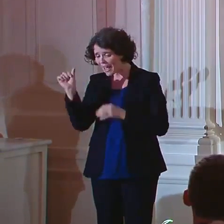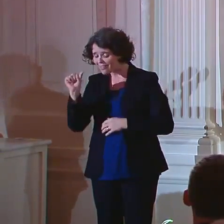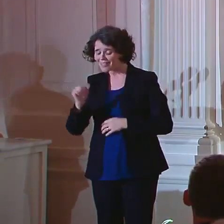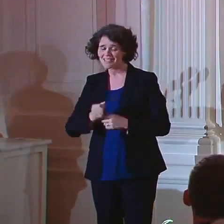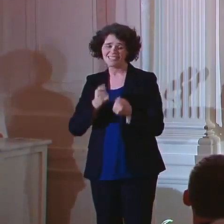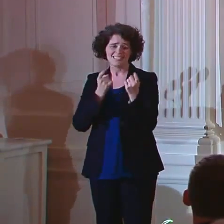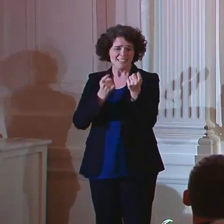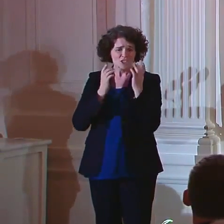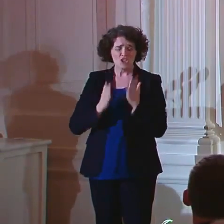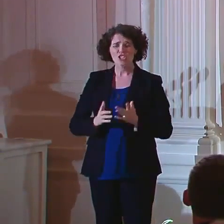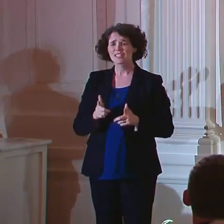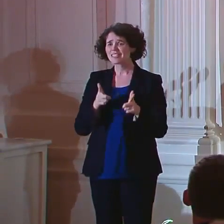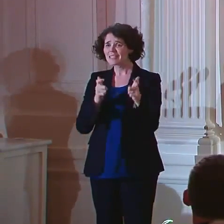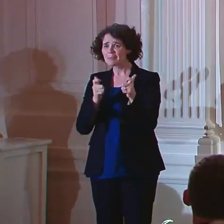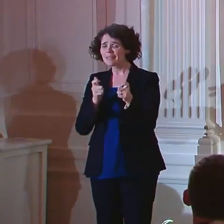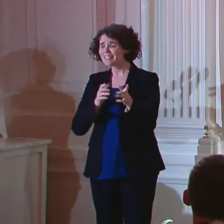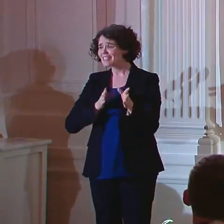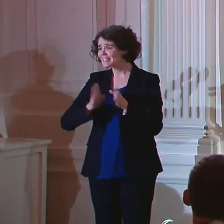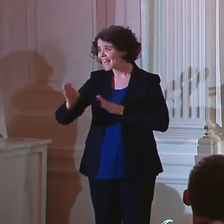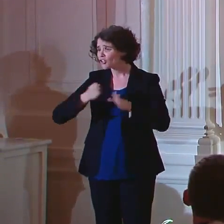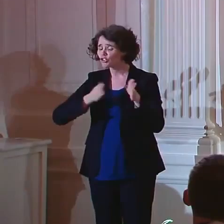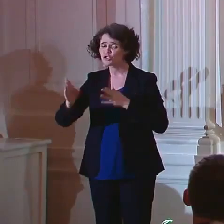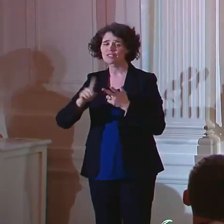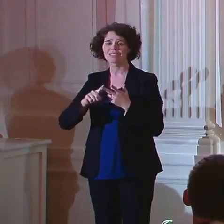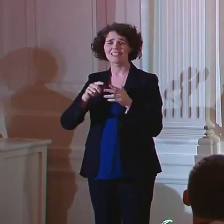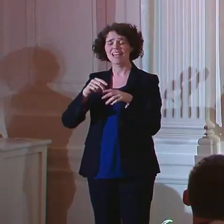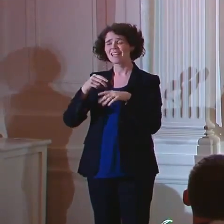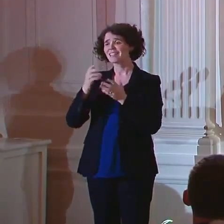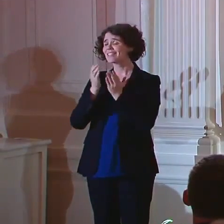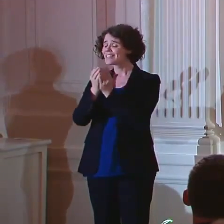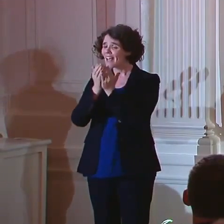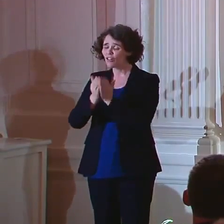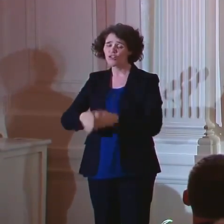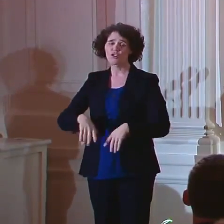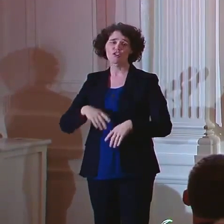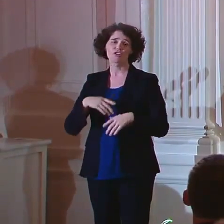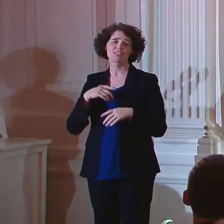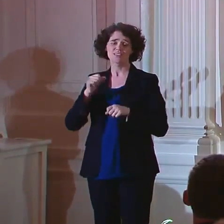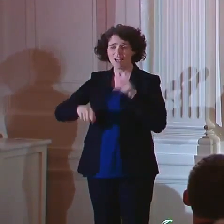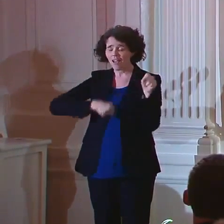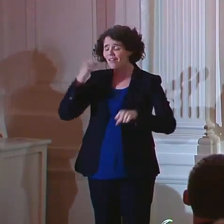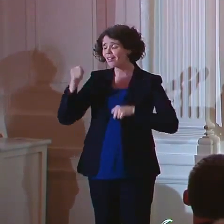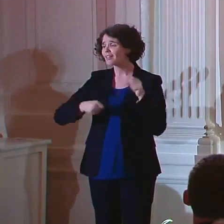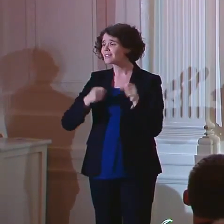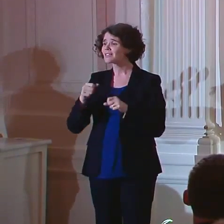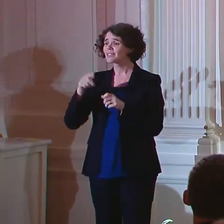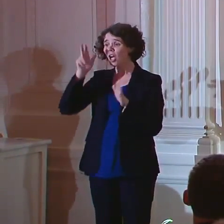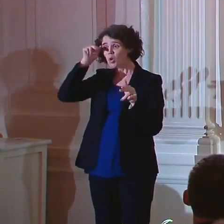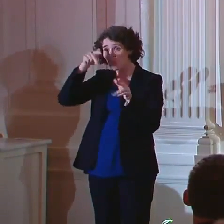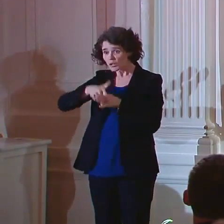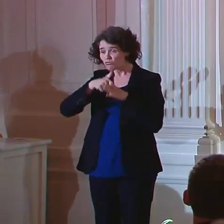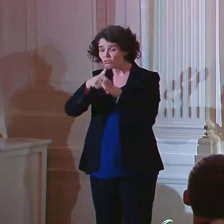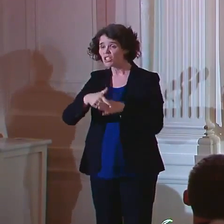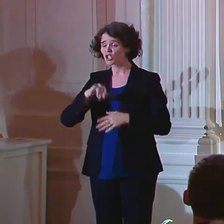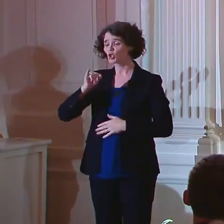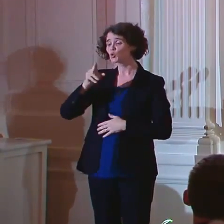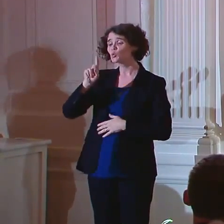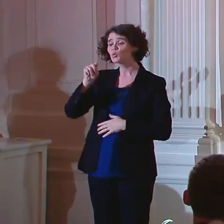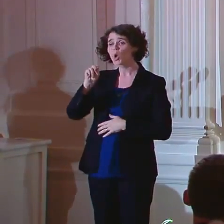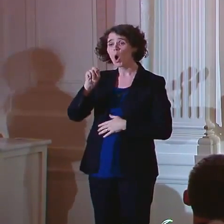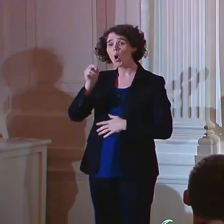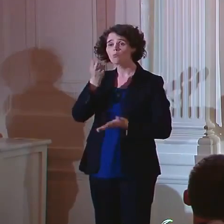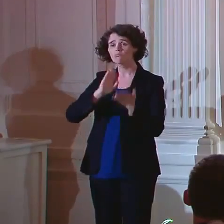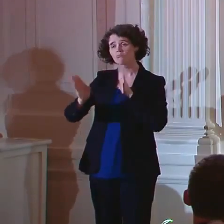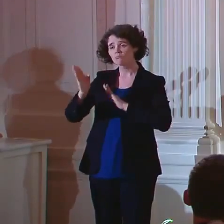skaters, sailors, cyclists, equestrians, and judo masters. They make extraordinary contributions